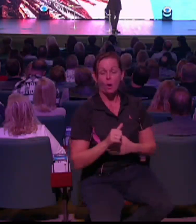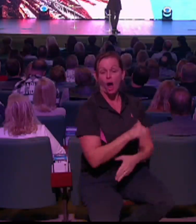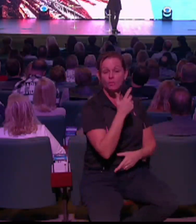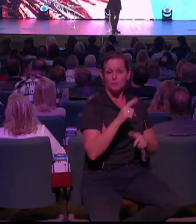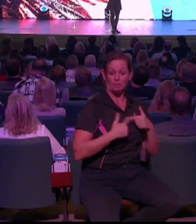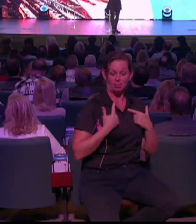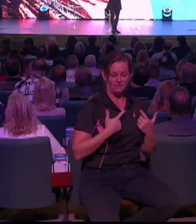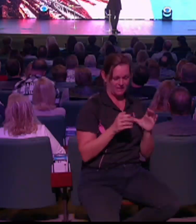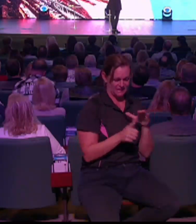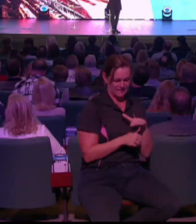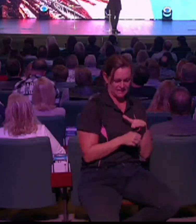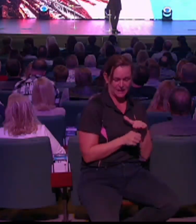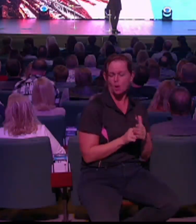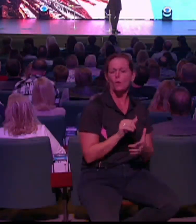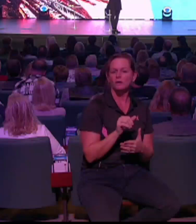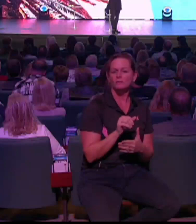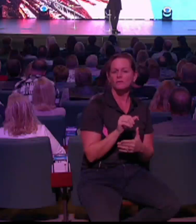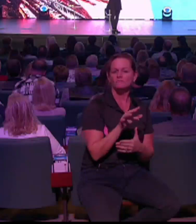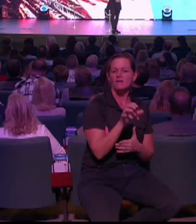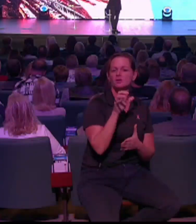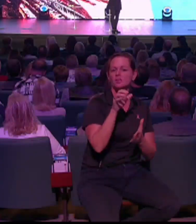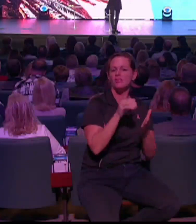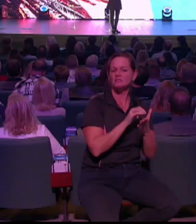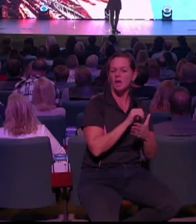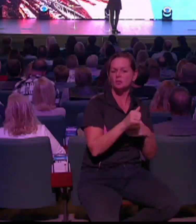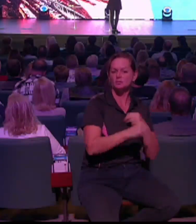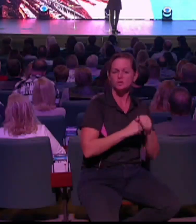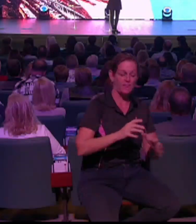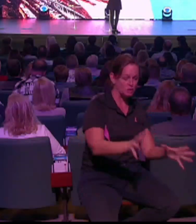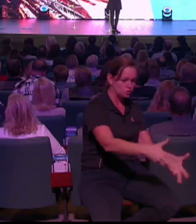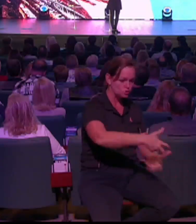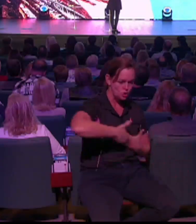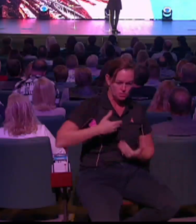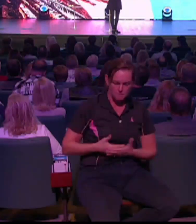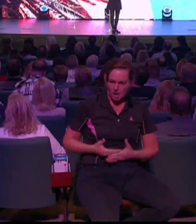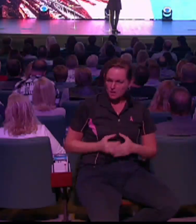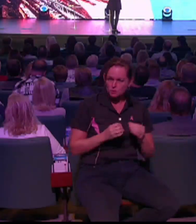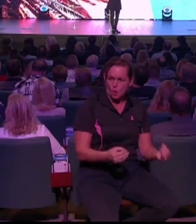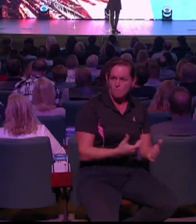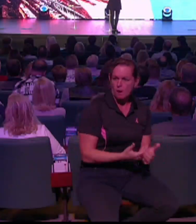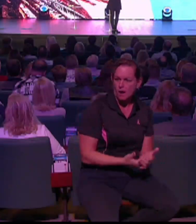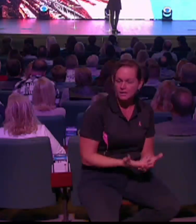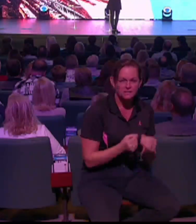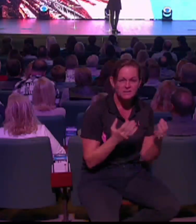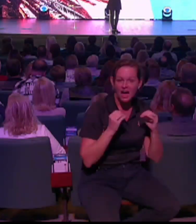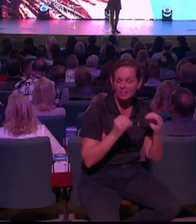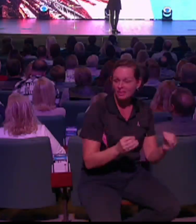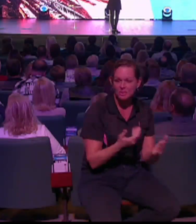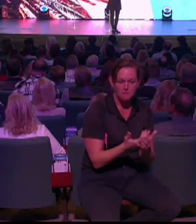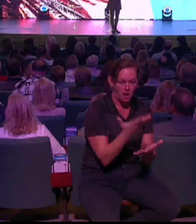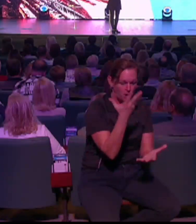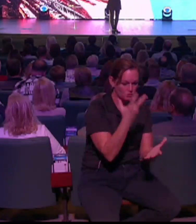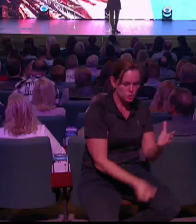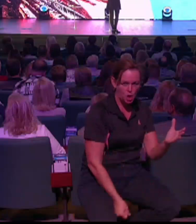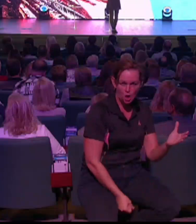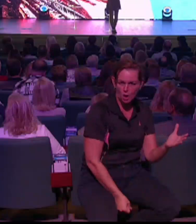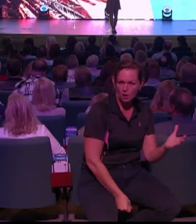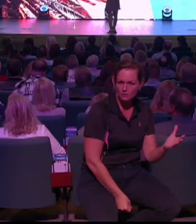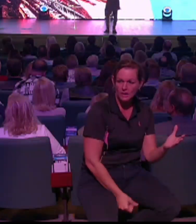When ISIS came through, they took all the money. There was no Federal Reserve. The money had all been there. And so